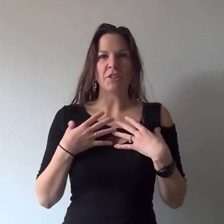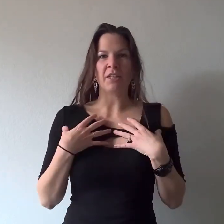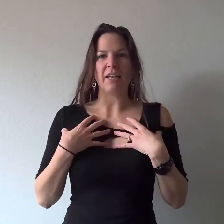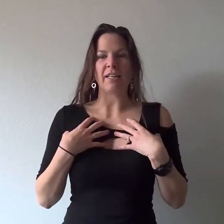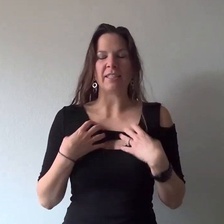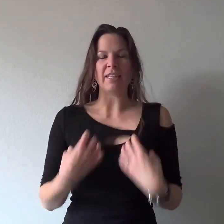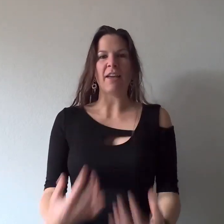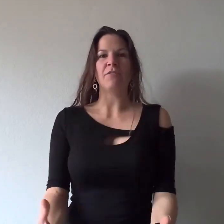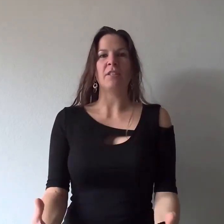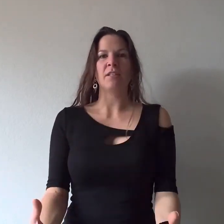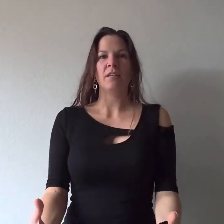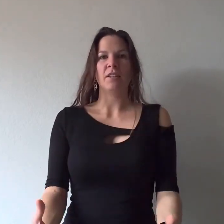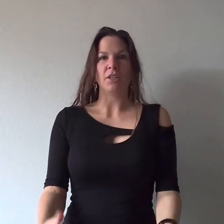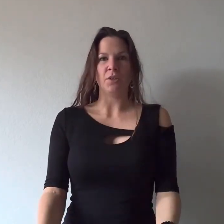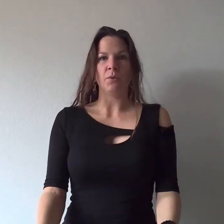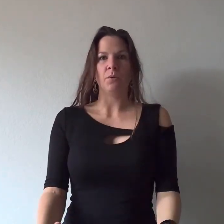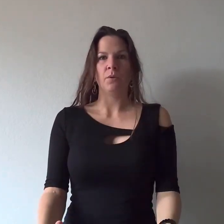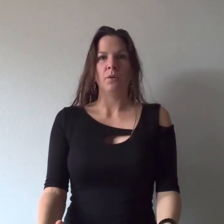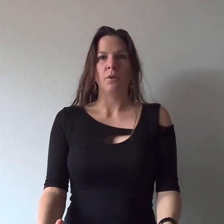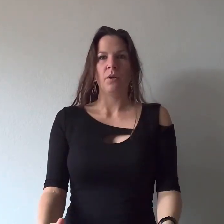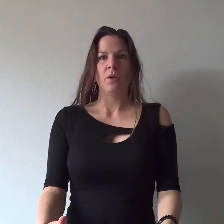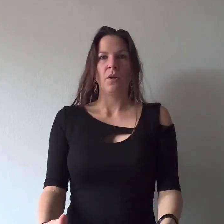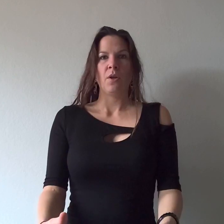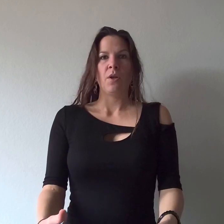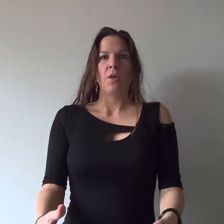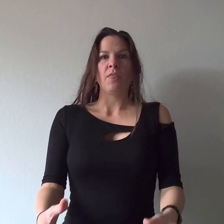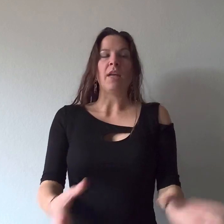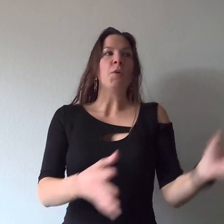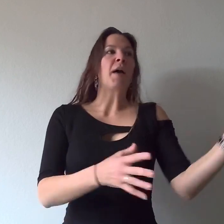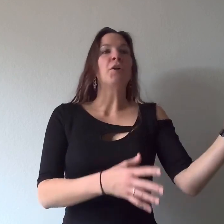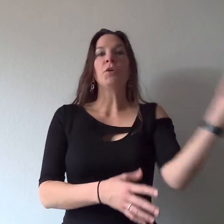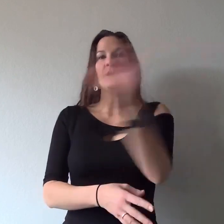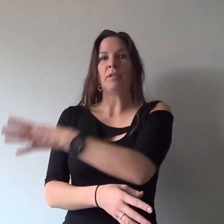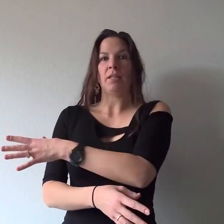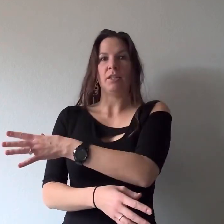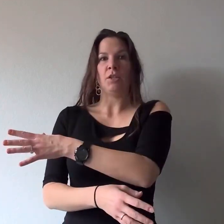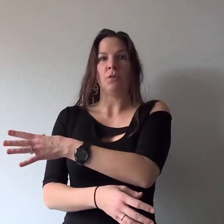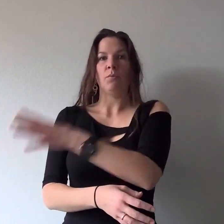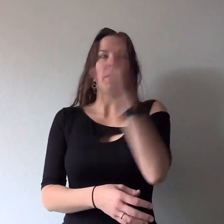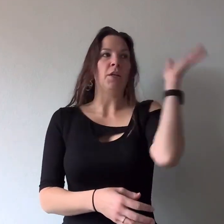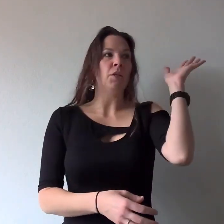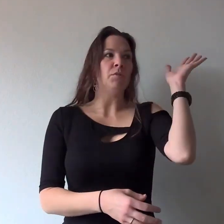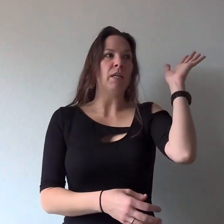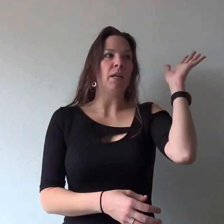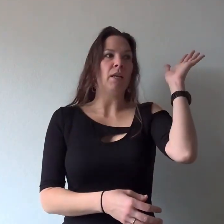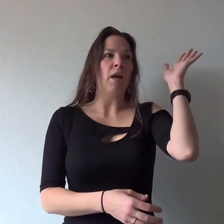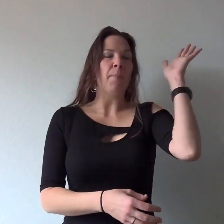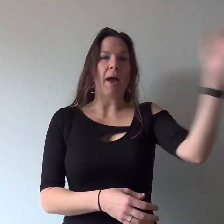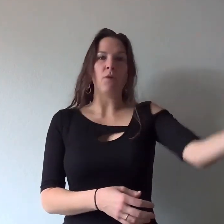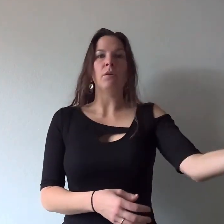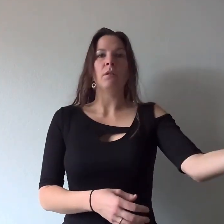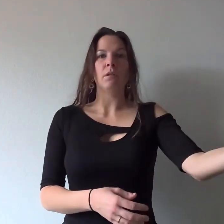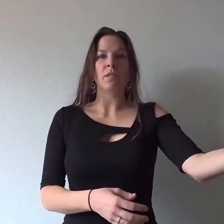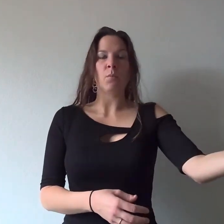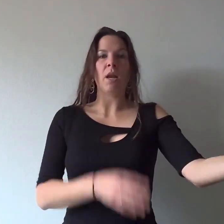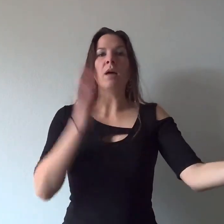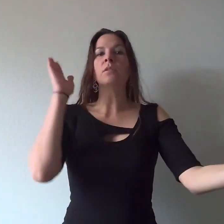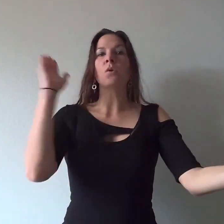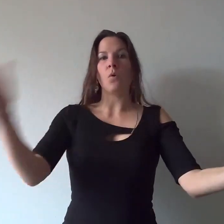it has left you that no matter who you did it to whether you did it about someone else or